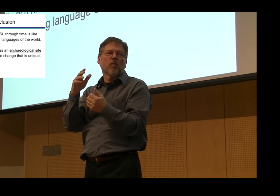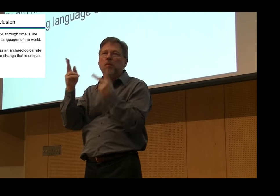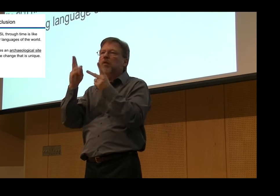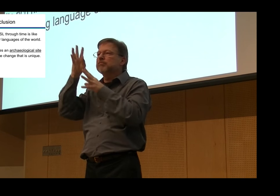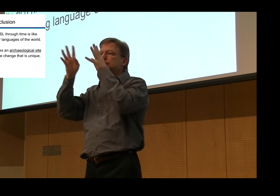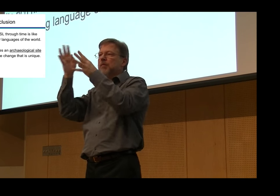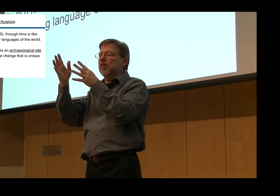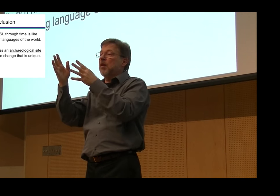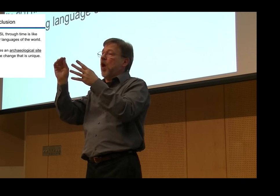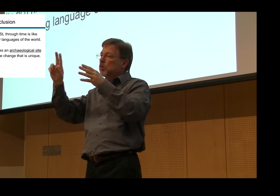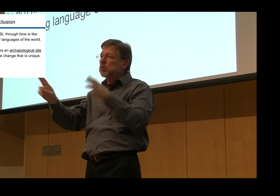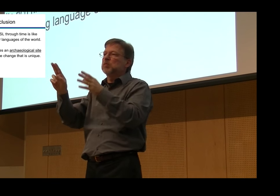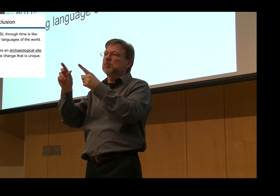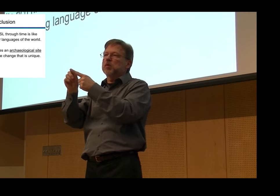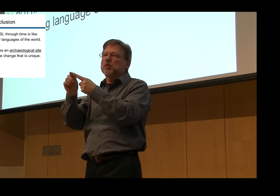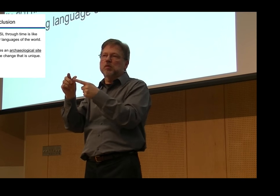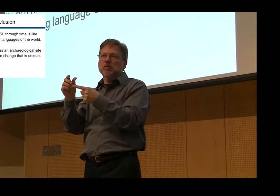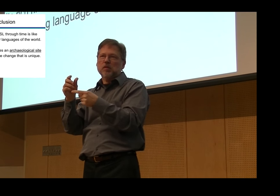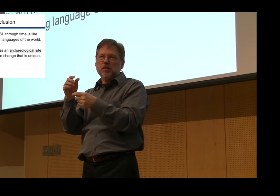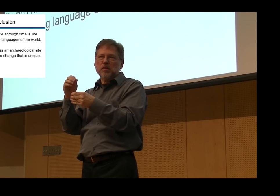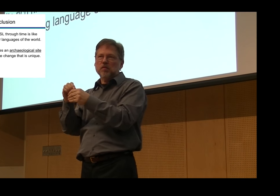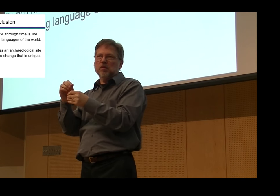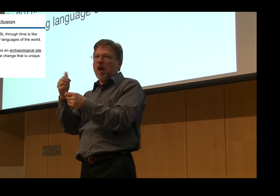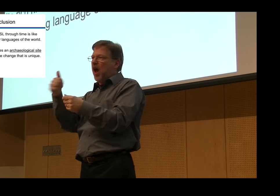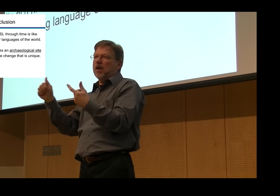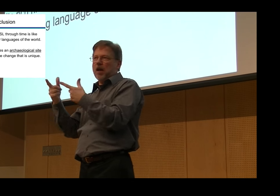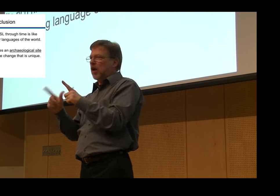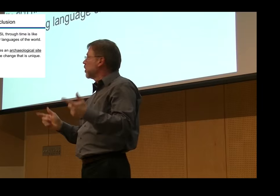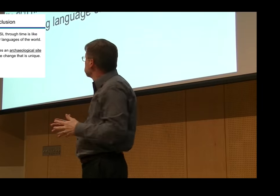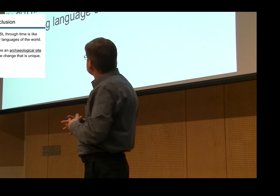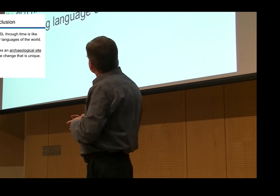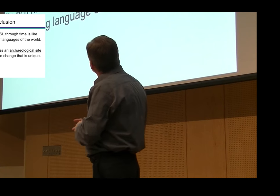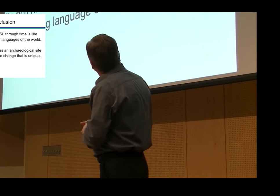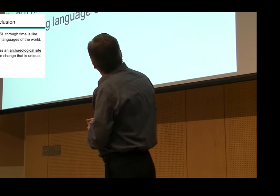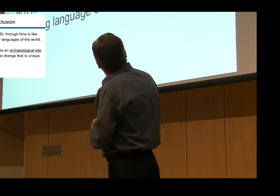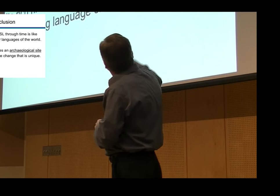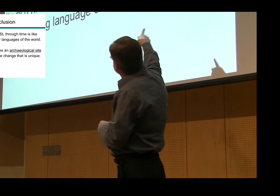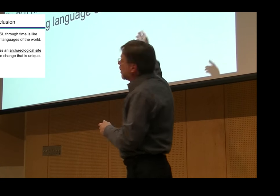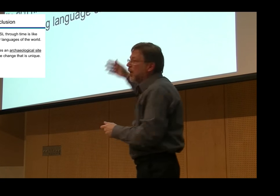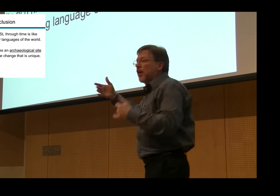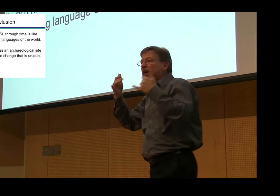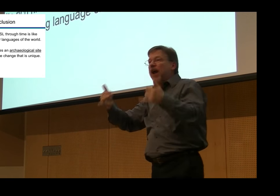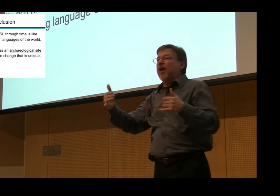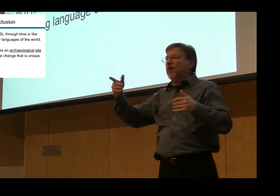The way that people build words in ASL follow the same principles as people creating or using words in